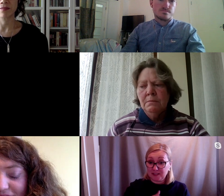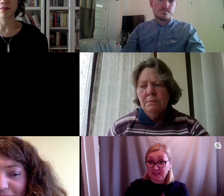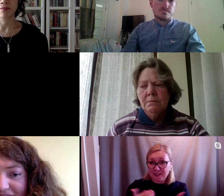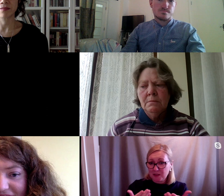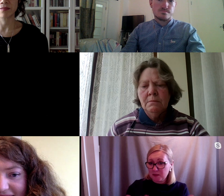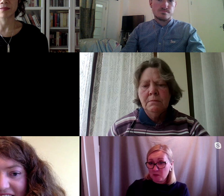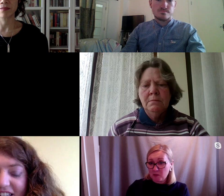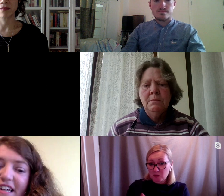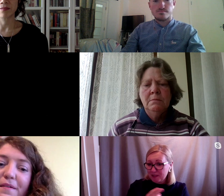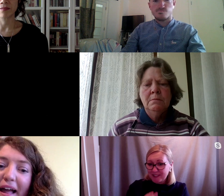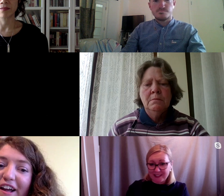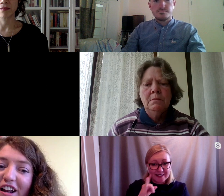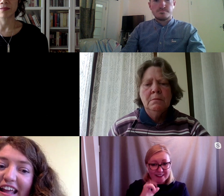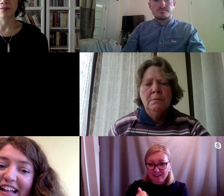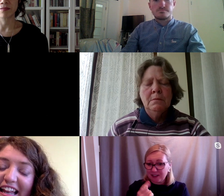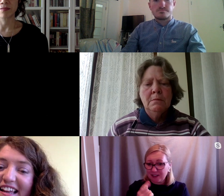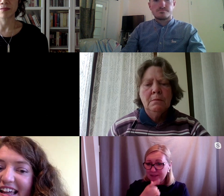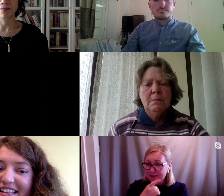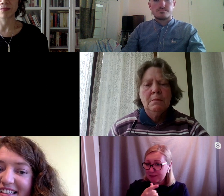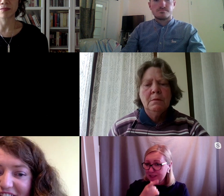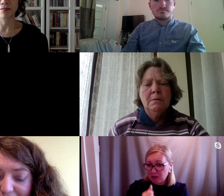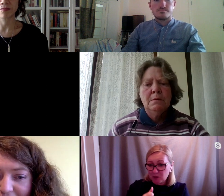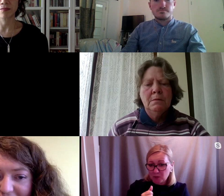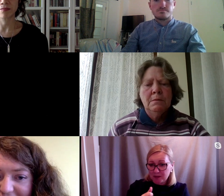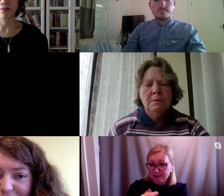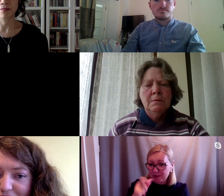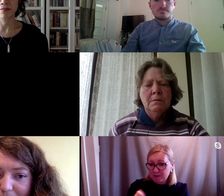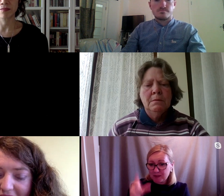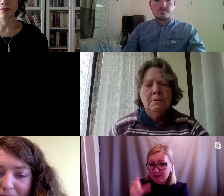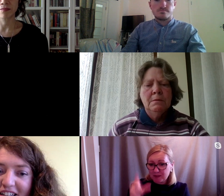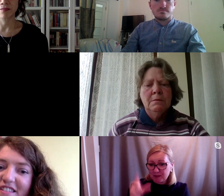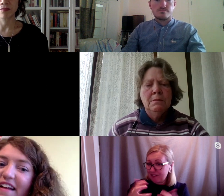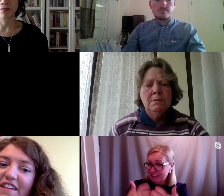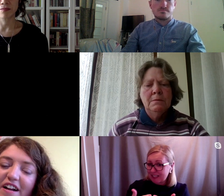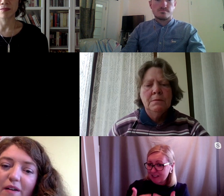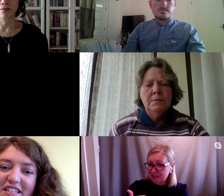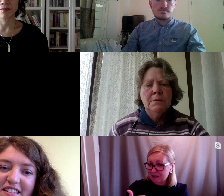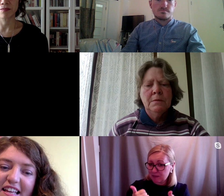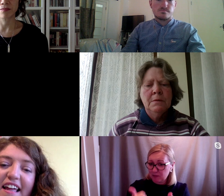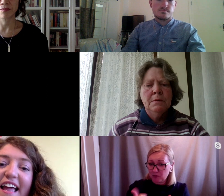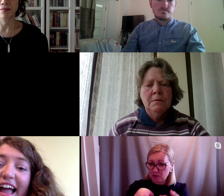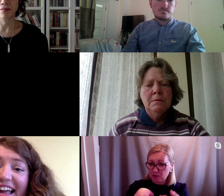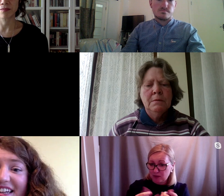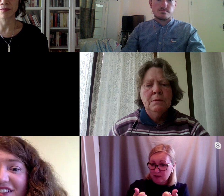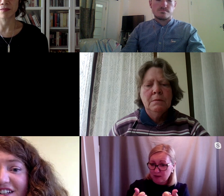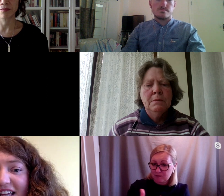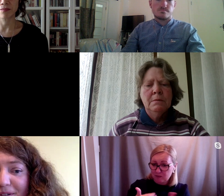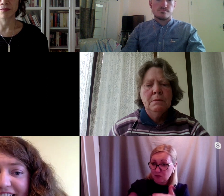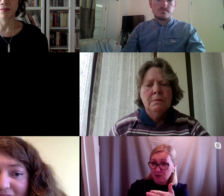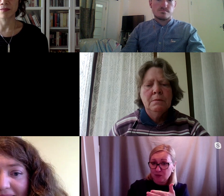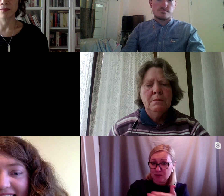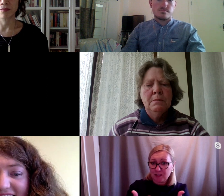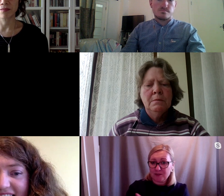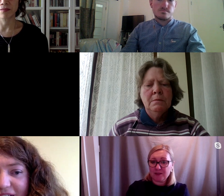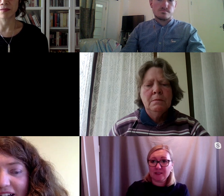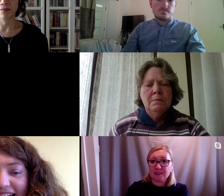questions over the course of the session. My colleague Clina is carefully monitoring the social media pages ready for your questions. And if there is a